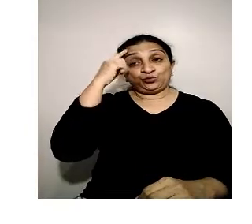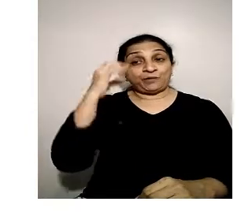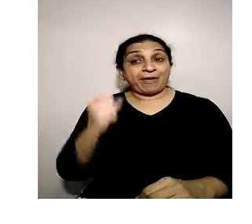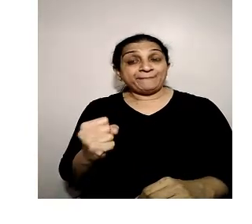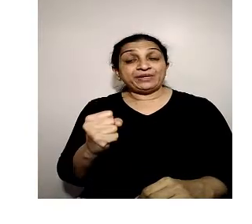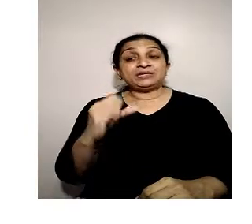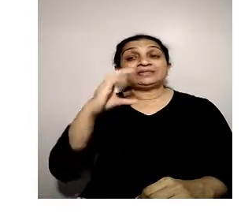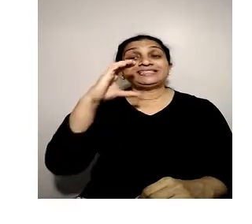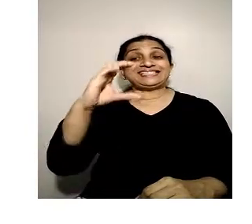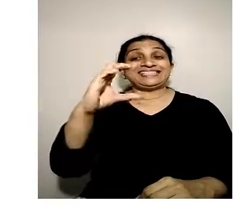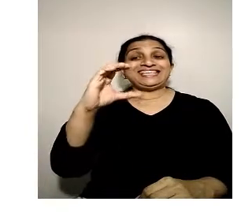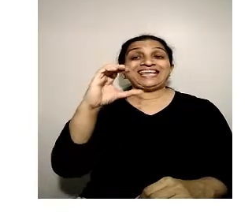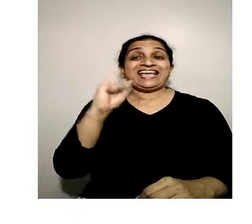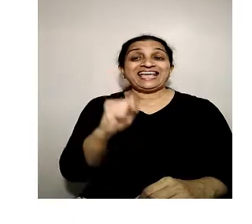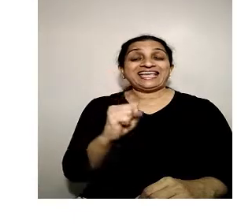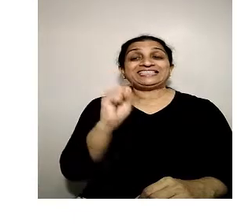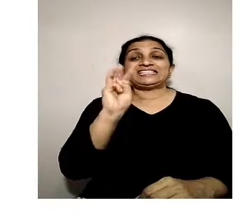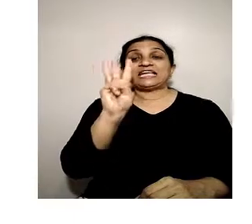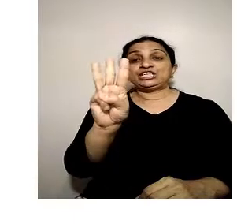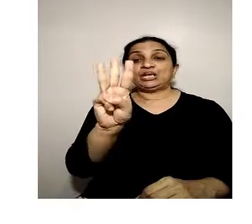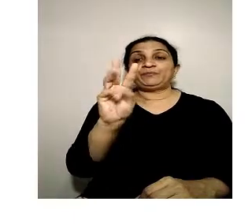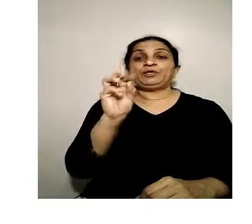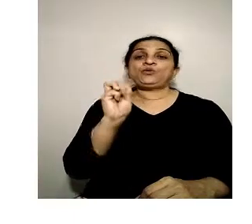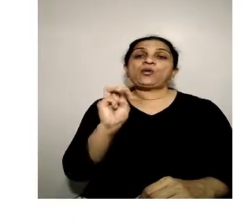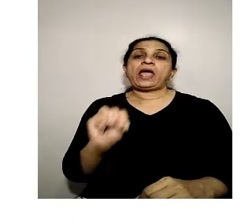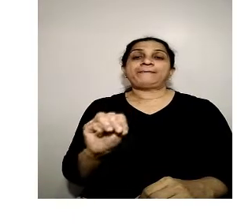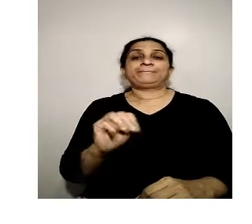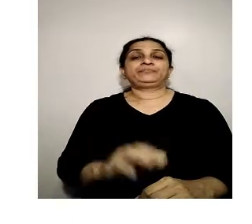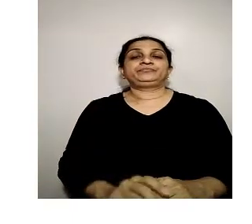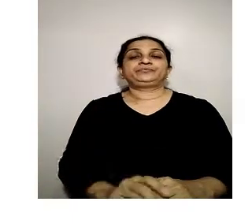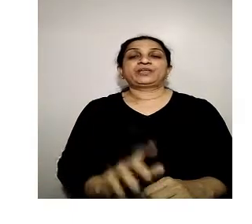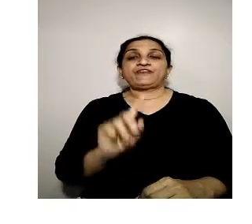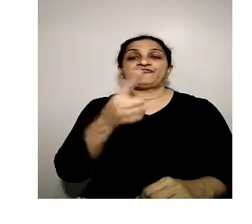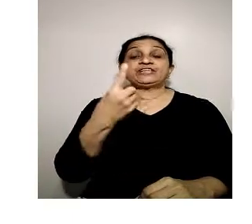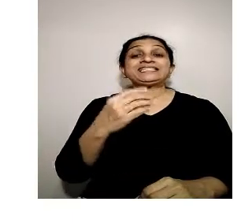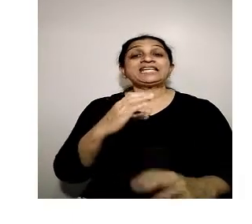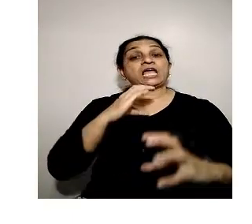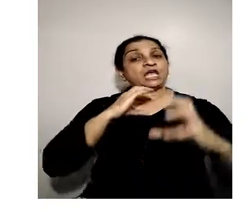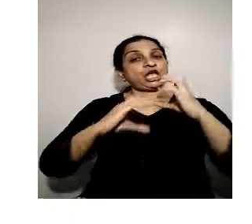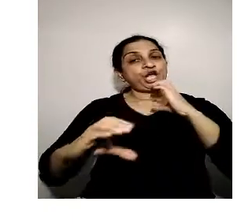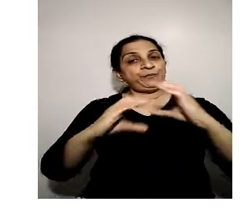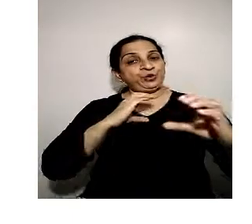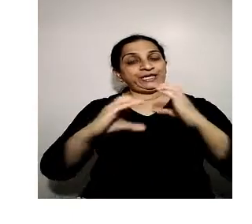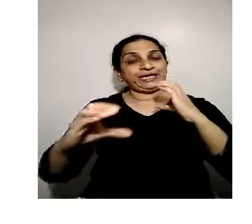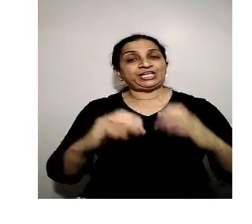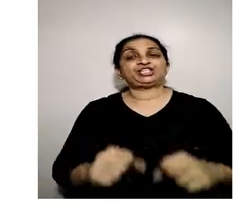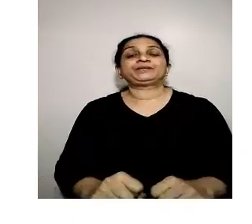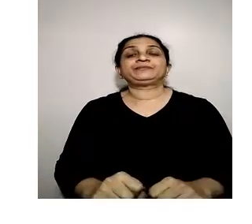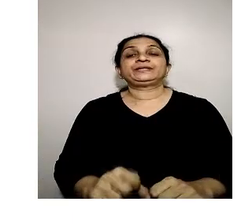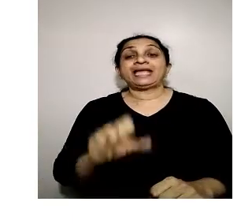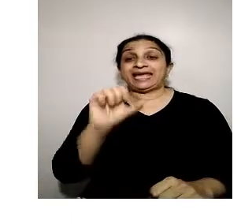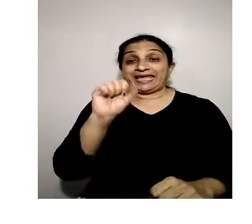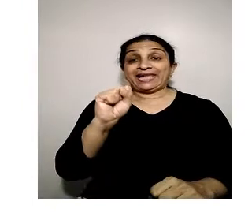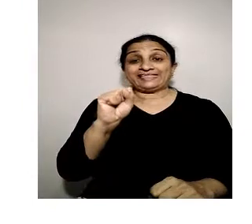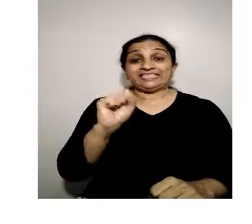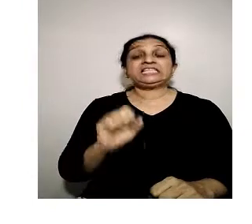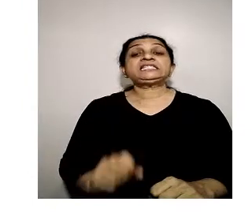remember CSWN. CSWN. First communication. S is